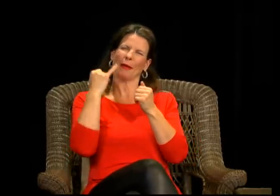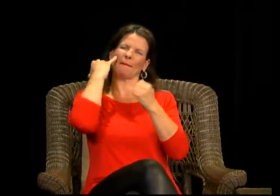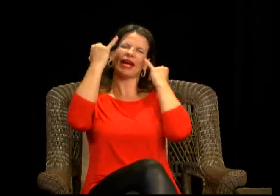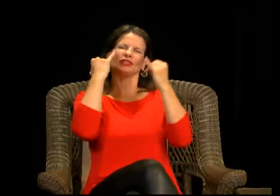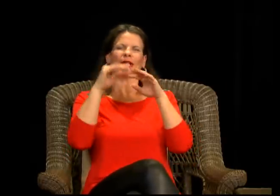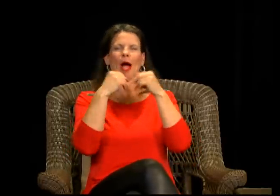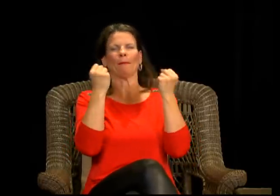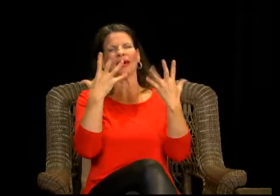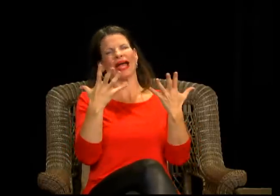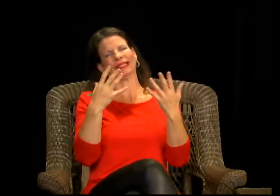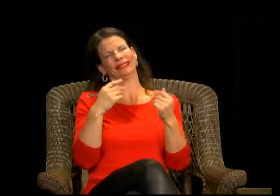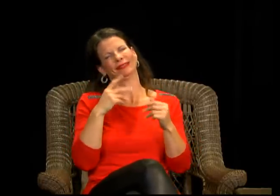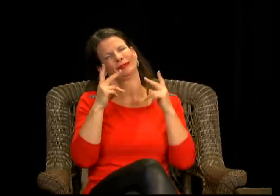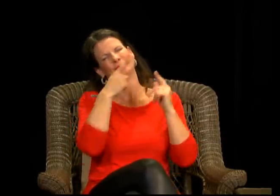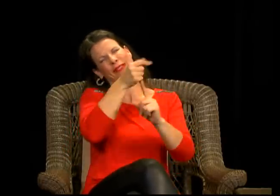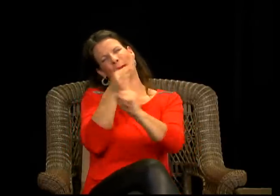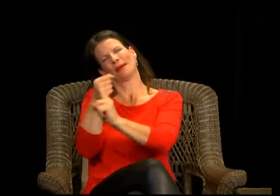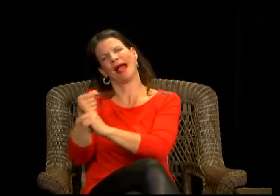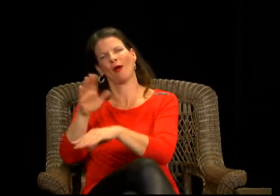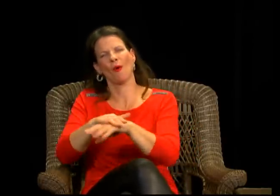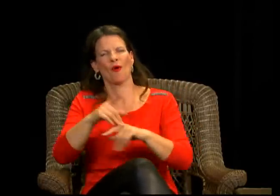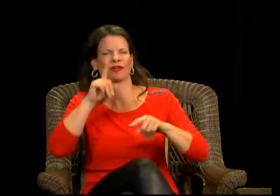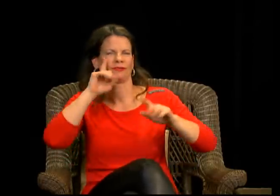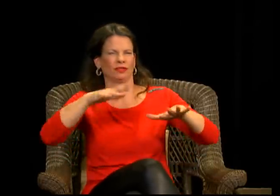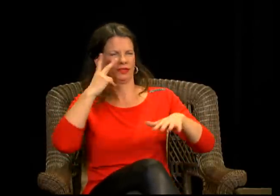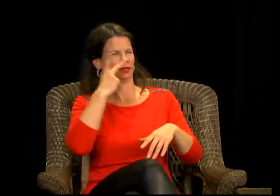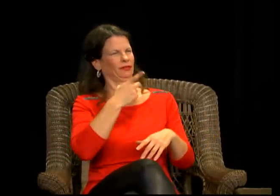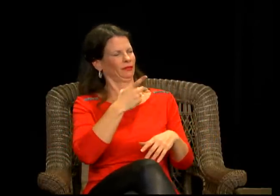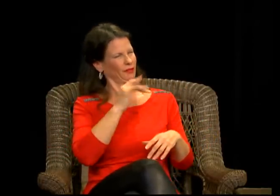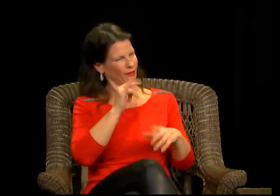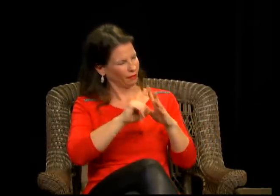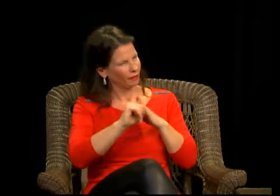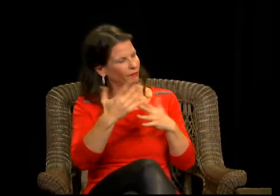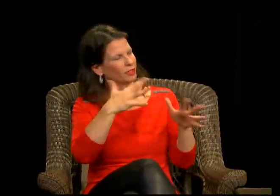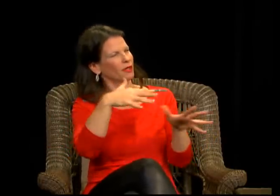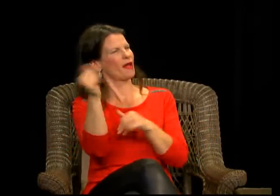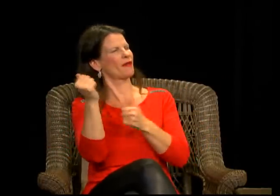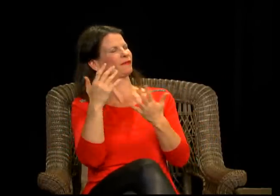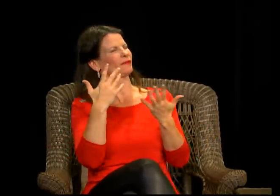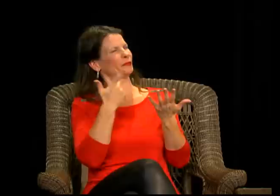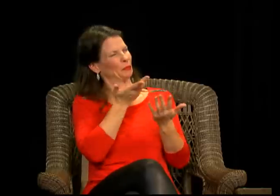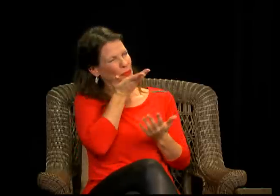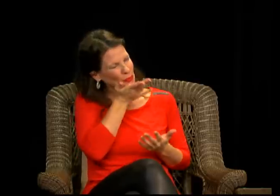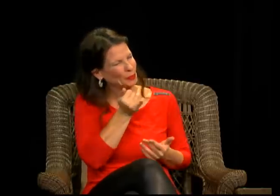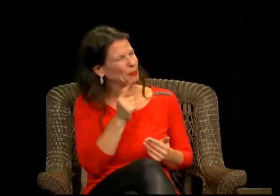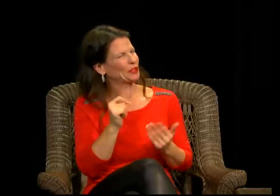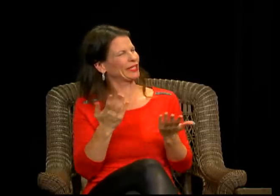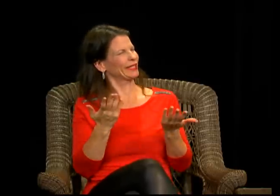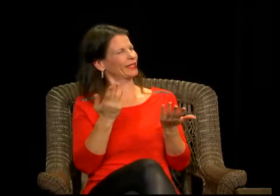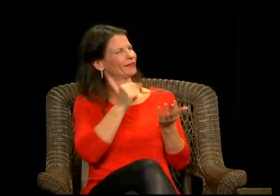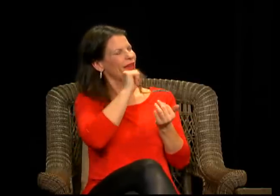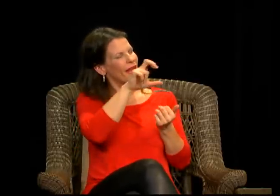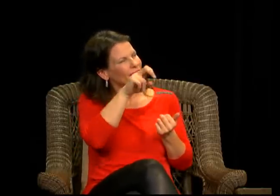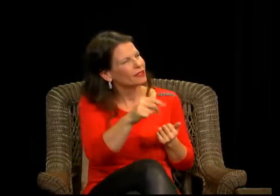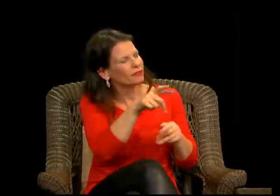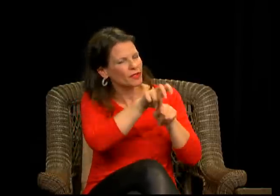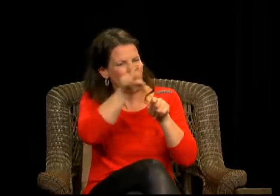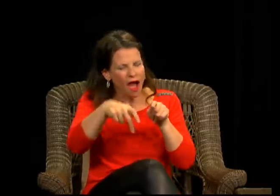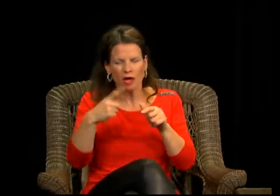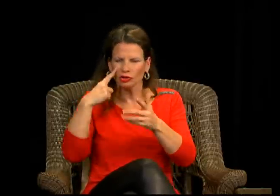mar it with this experience, this is very disappointing being involved in the hit and run and,